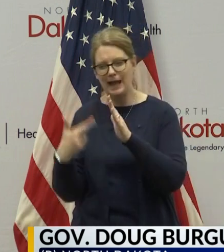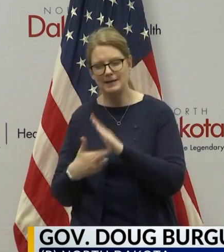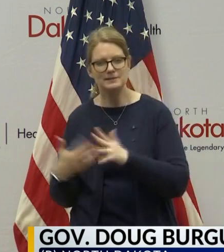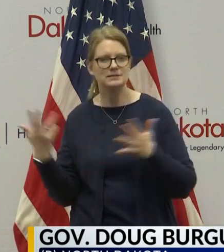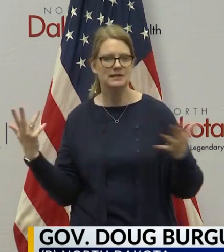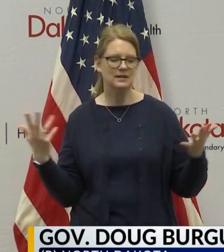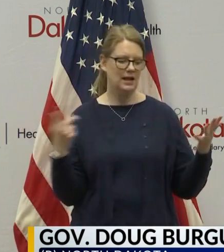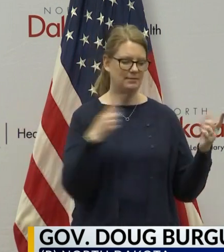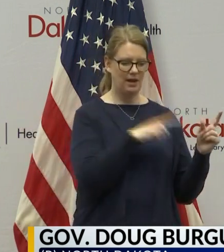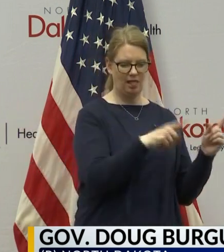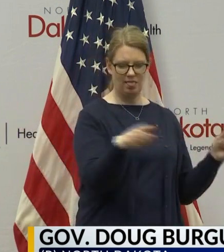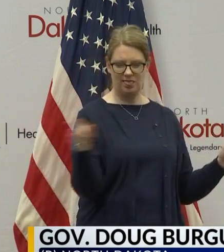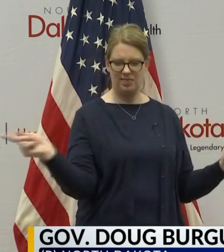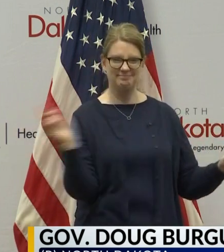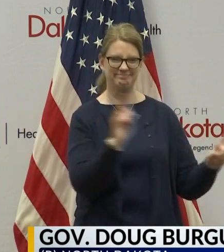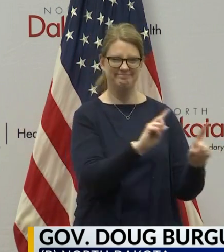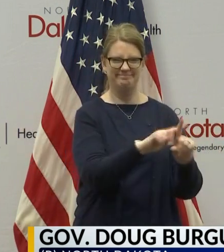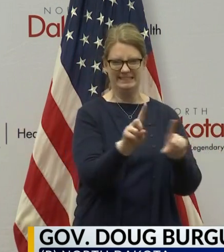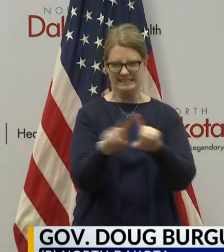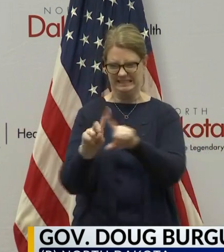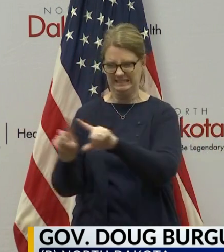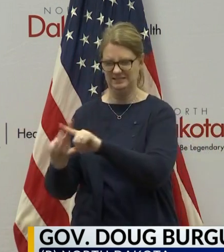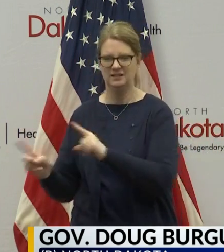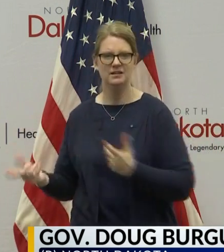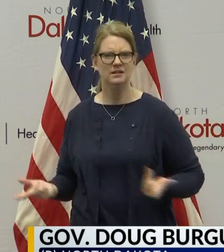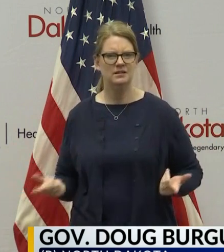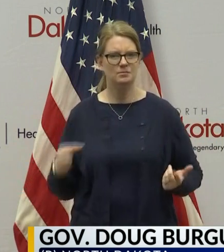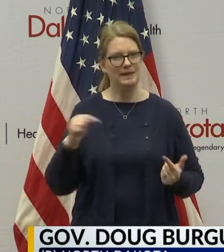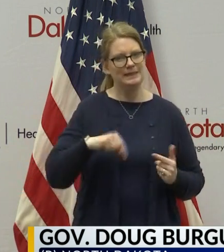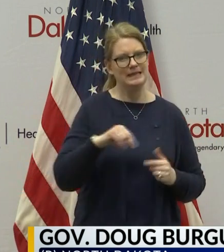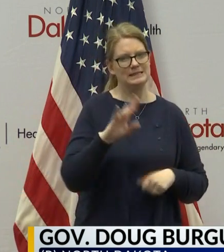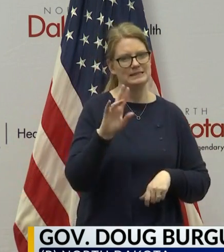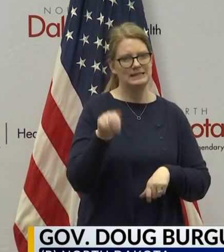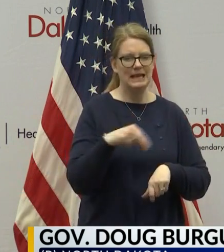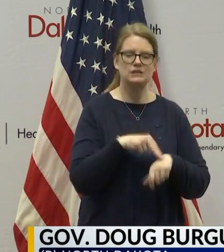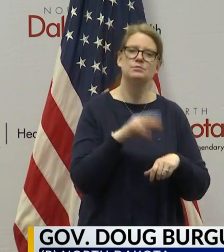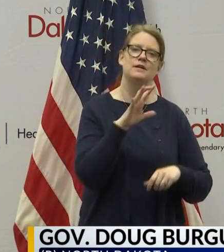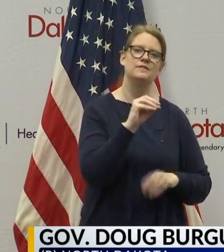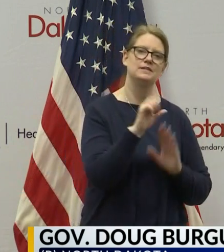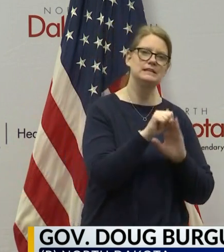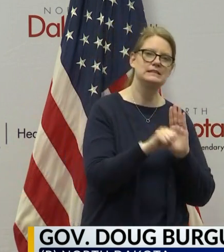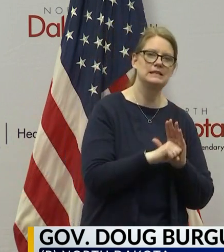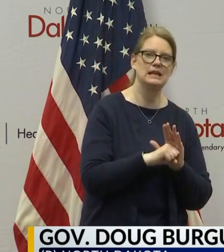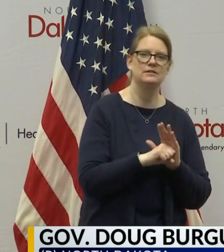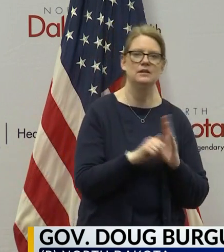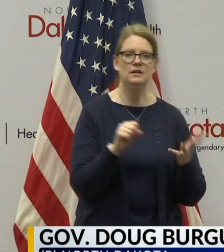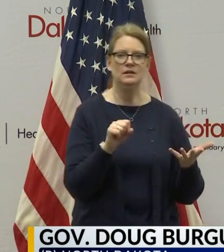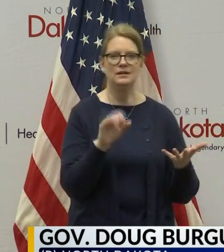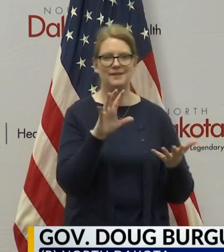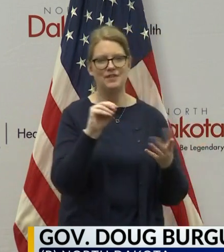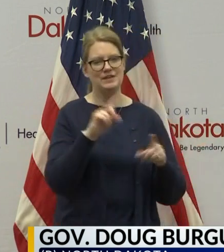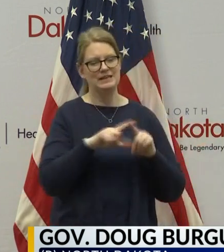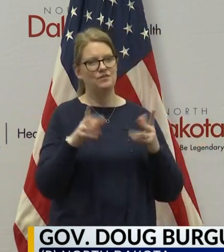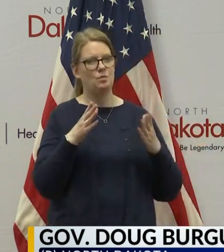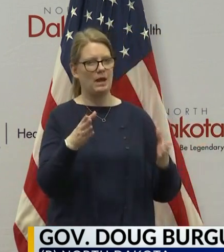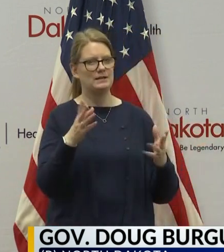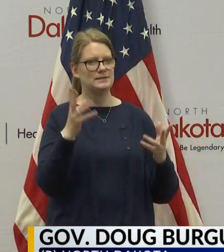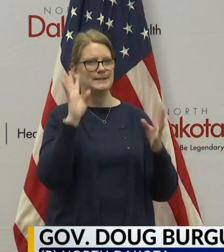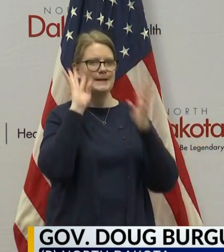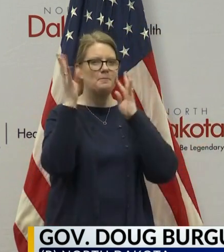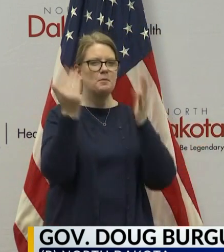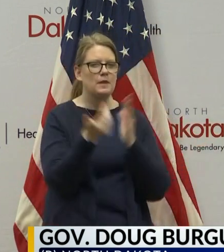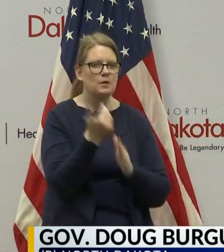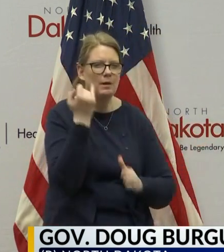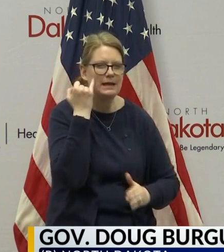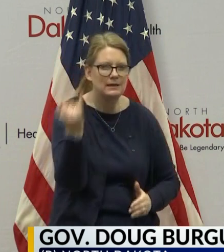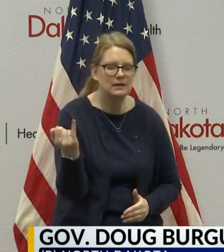and one of the great things about our nation is that we've got 50 states, and that we've got 50 platforms of innovation. when we get, when